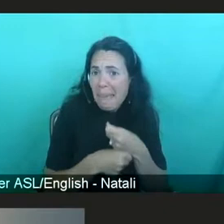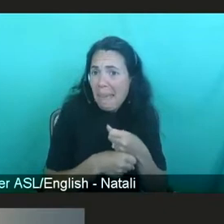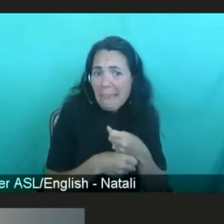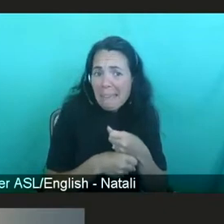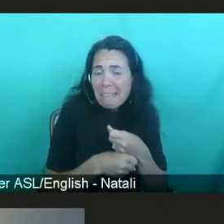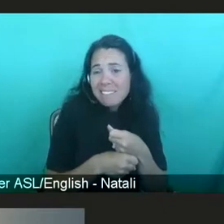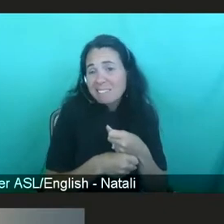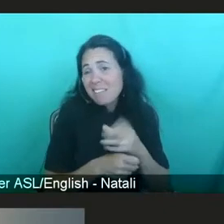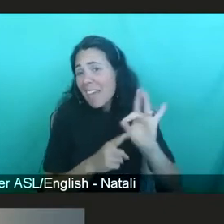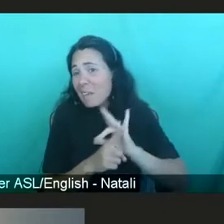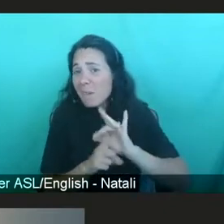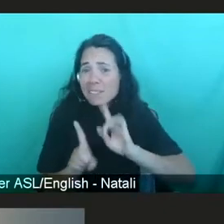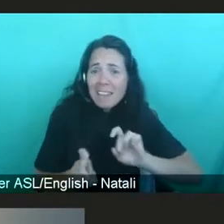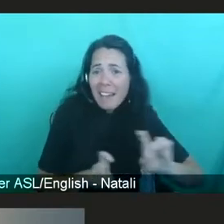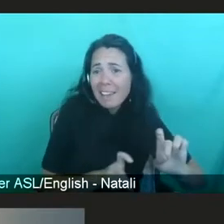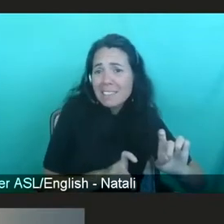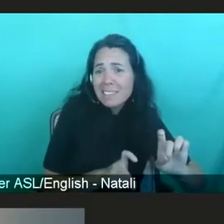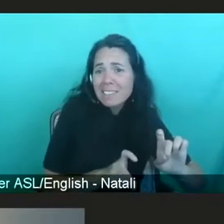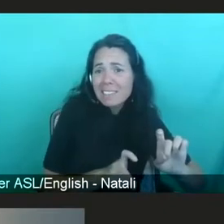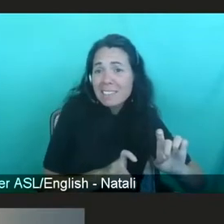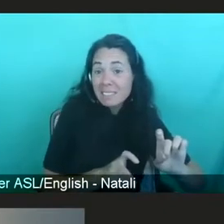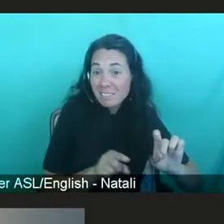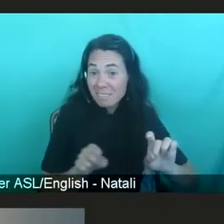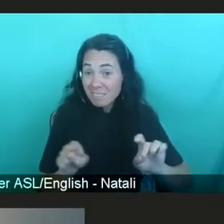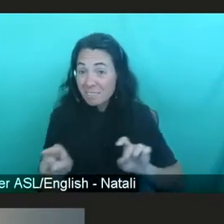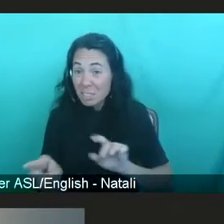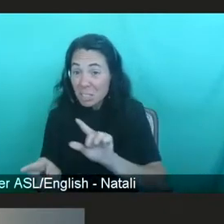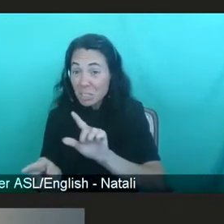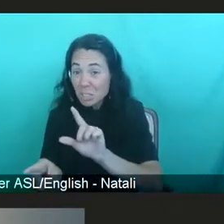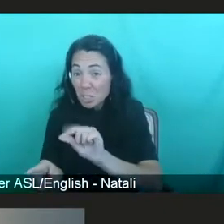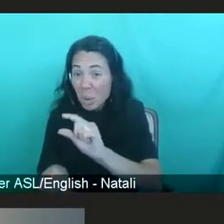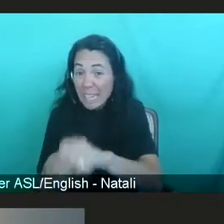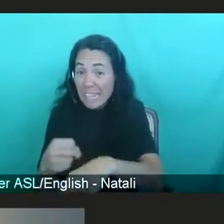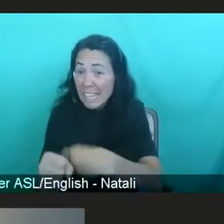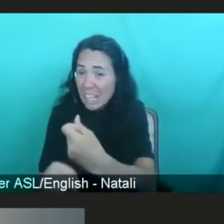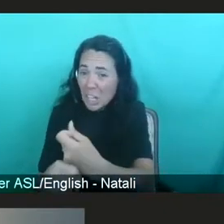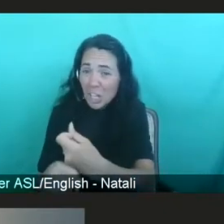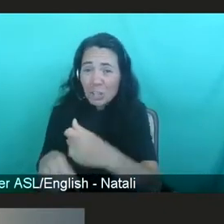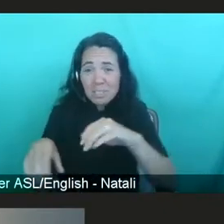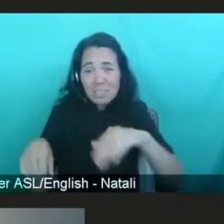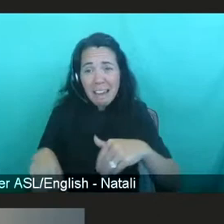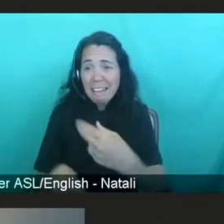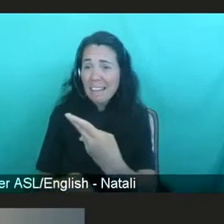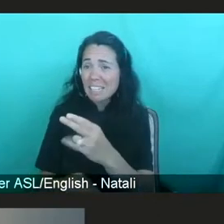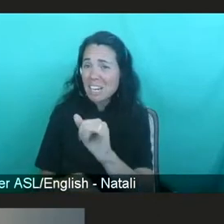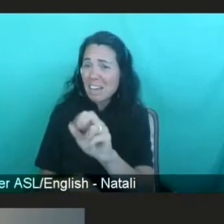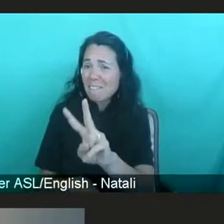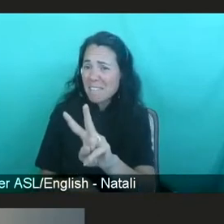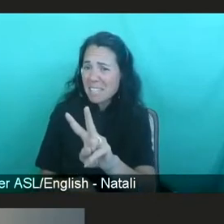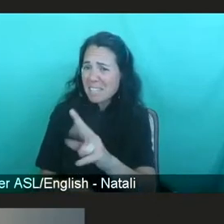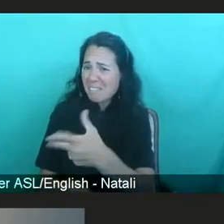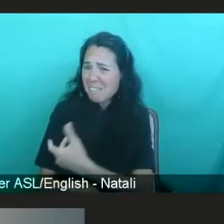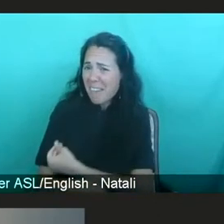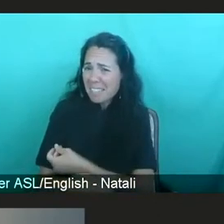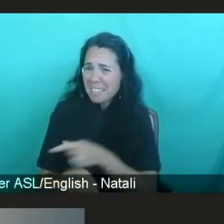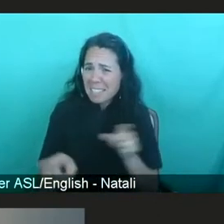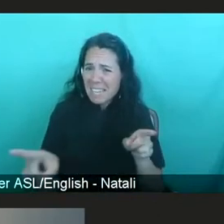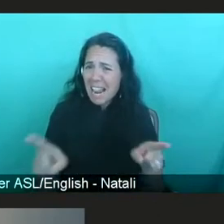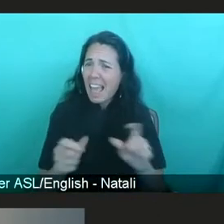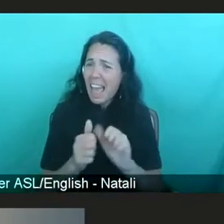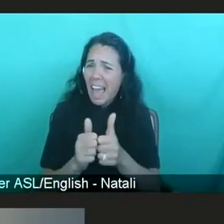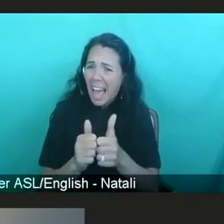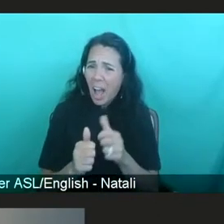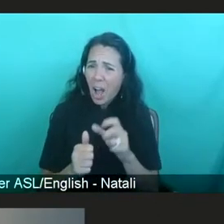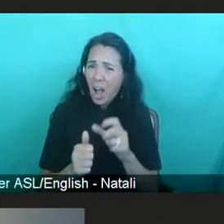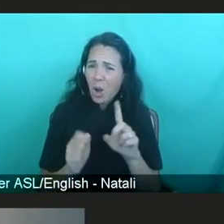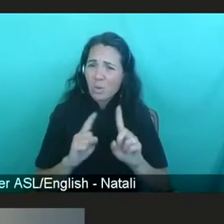eight months to test it? And we've been at this for 20 years and we haven't come up with the HIV vaccine. What's the big difference between these two viruses that